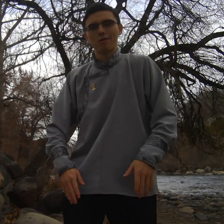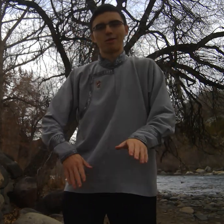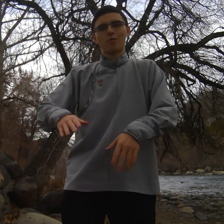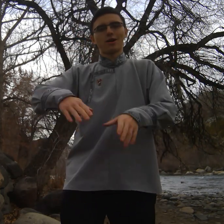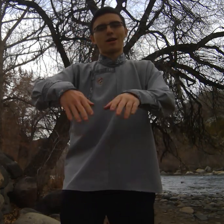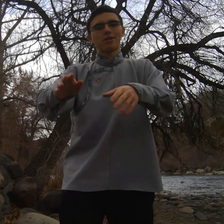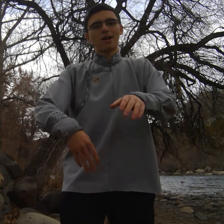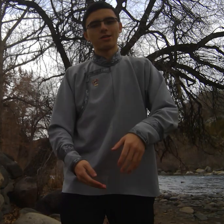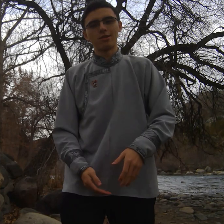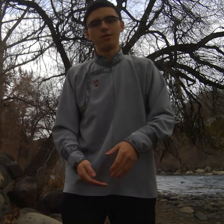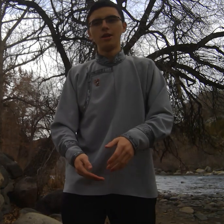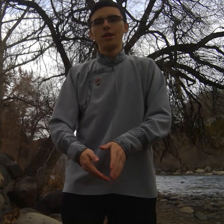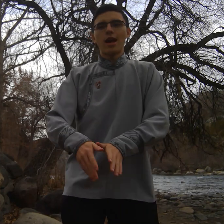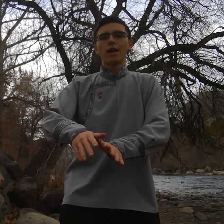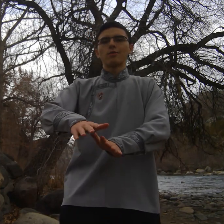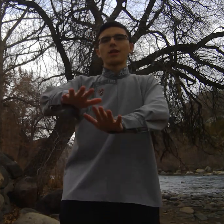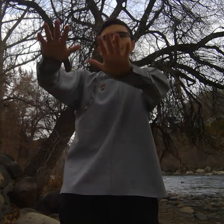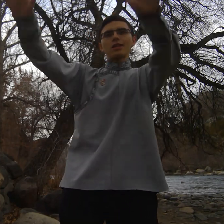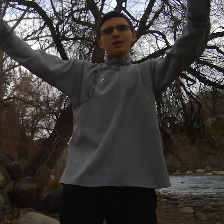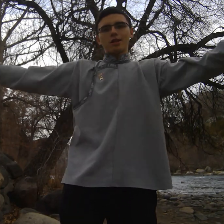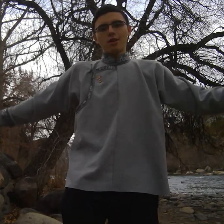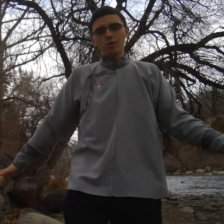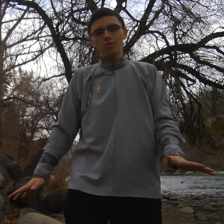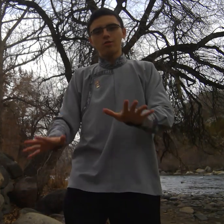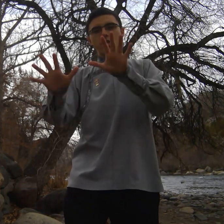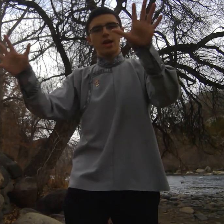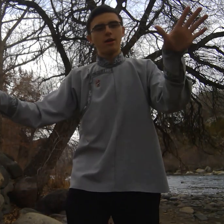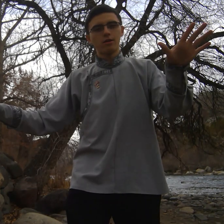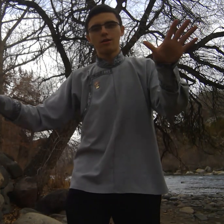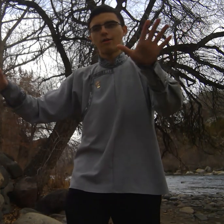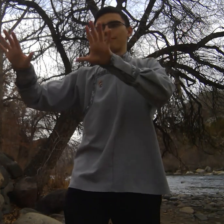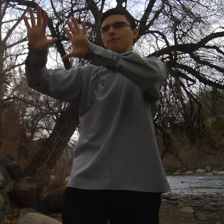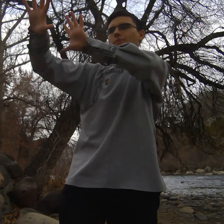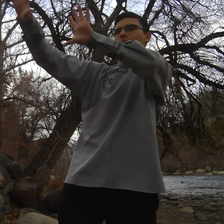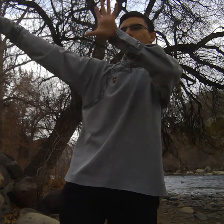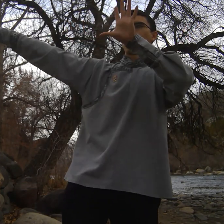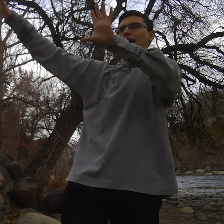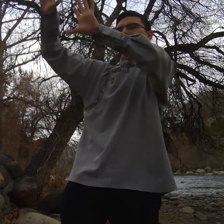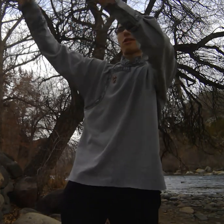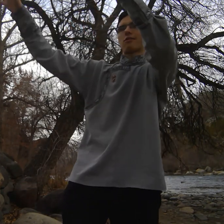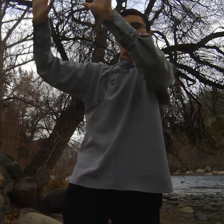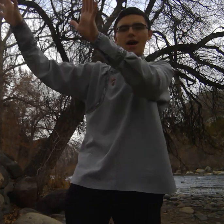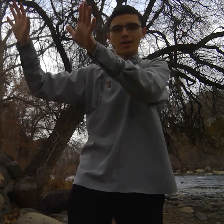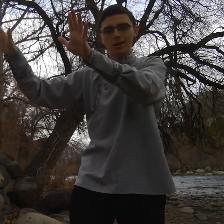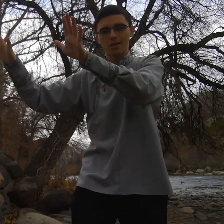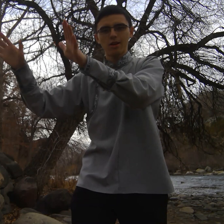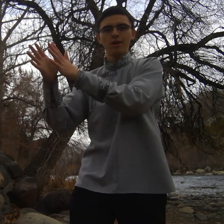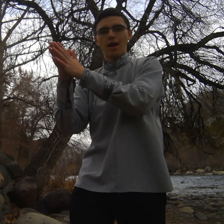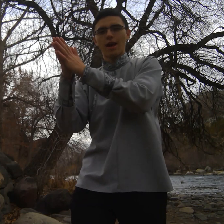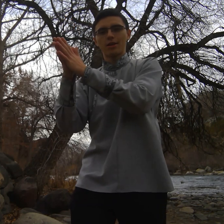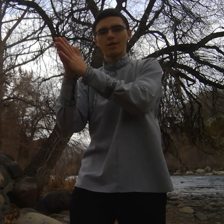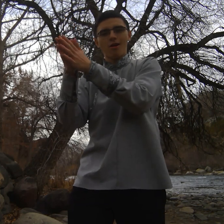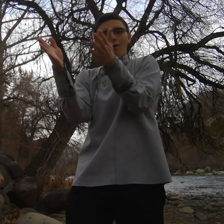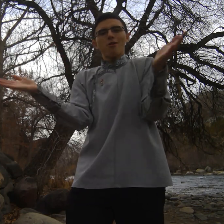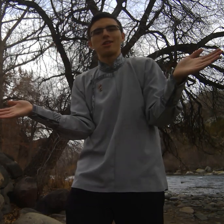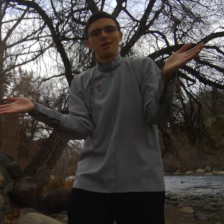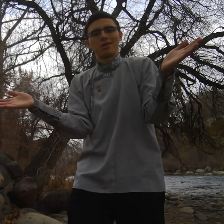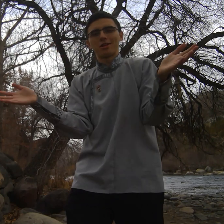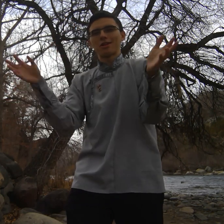and walk outside too and we see this huge hill of like grass behind us and there are horses just